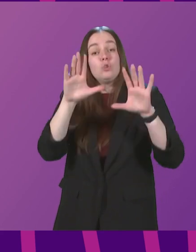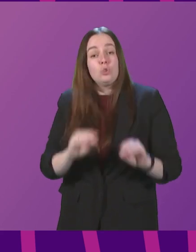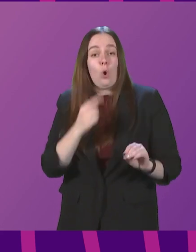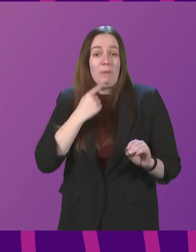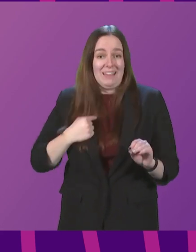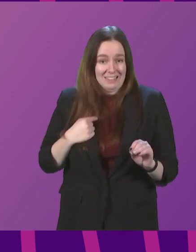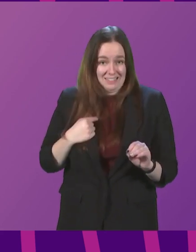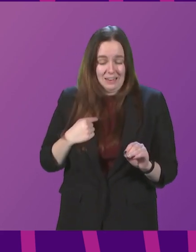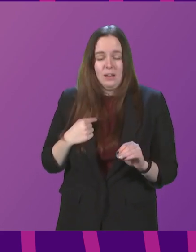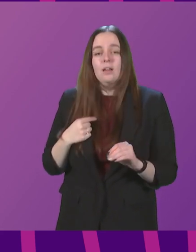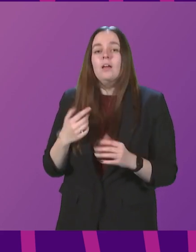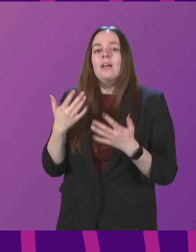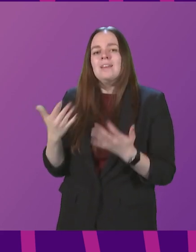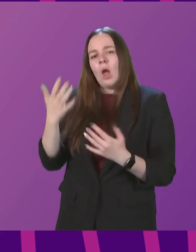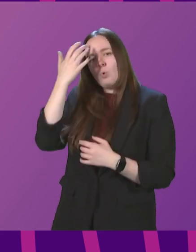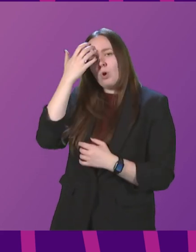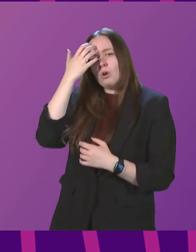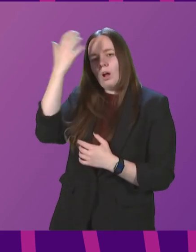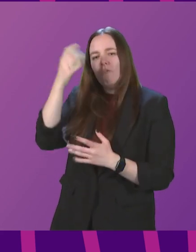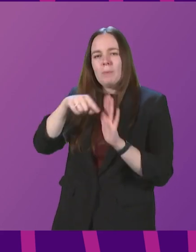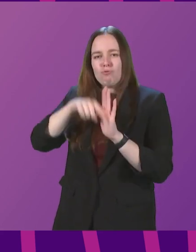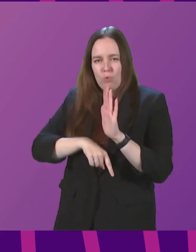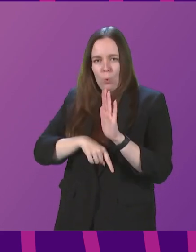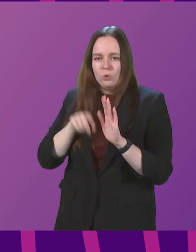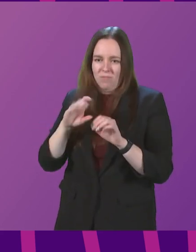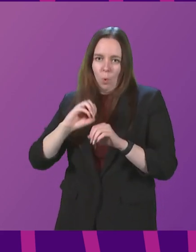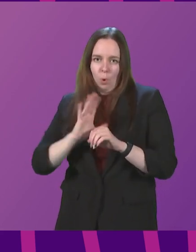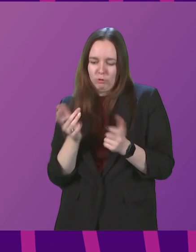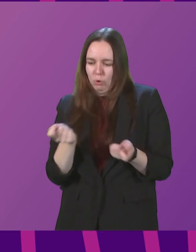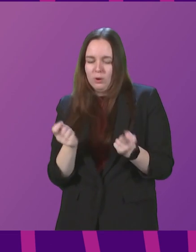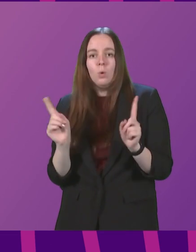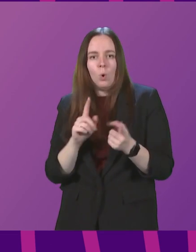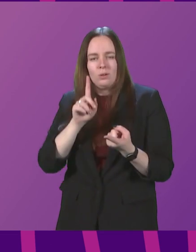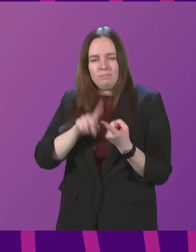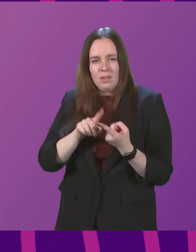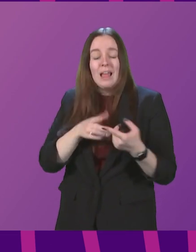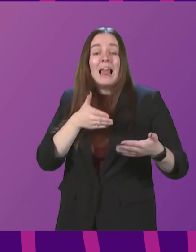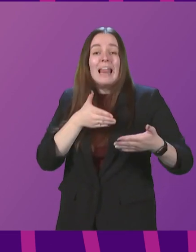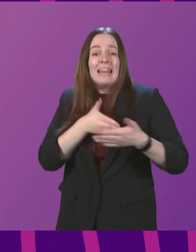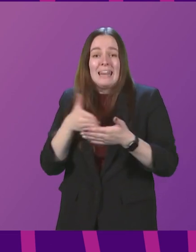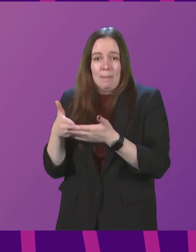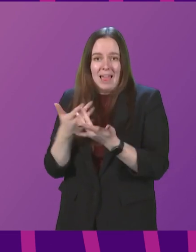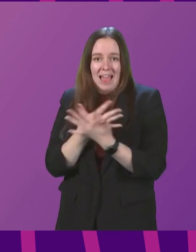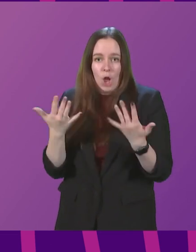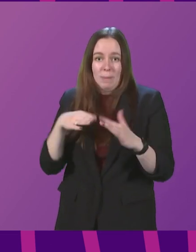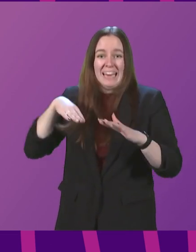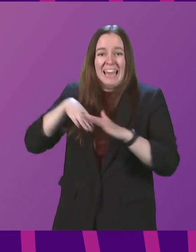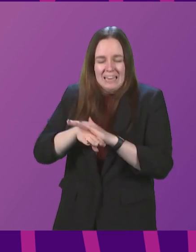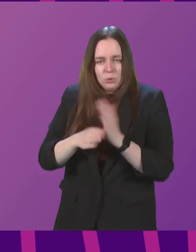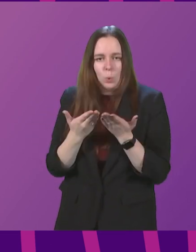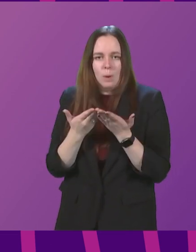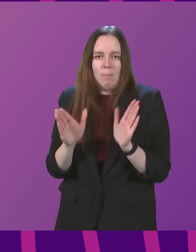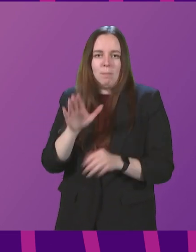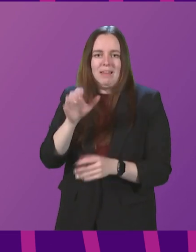The remaining statutory measures introduced in response to Omicron are as follows. Limits on attendance at indoor public